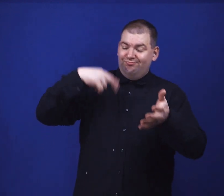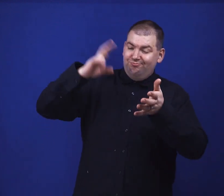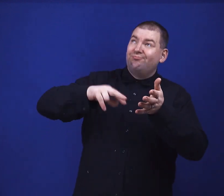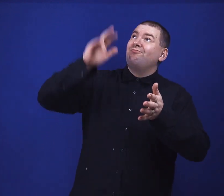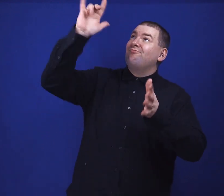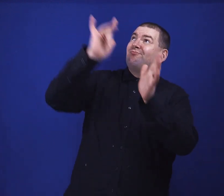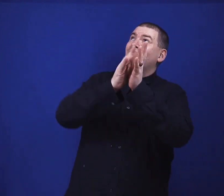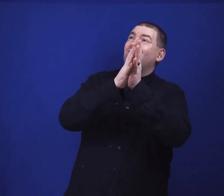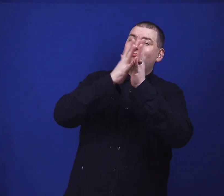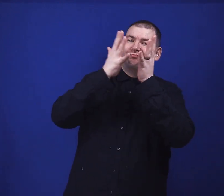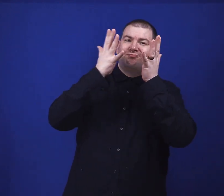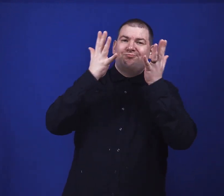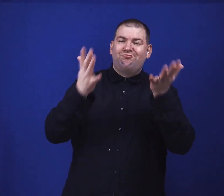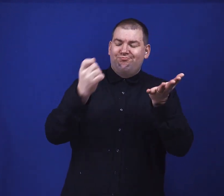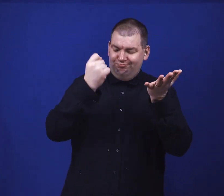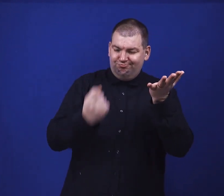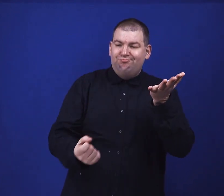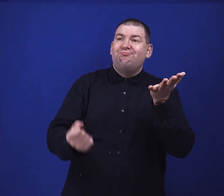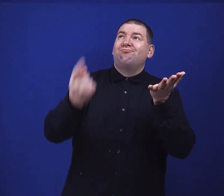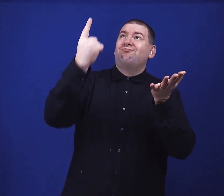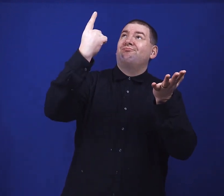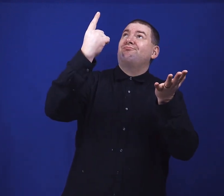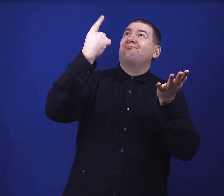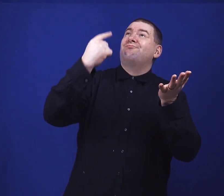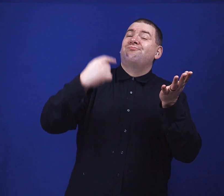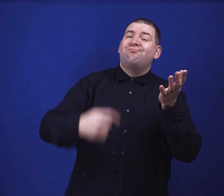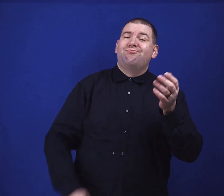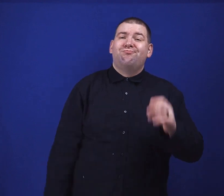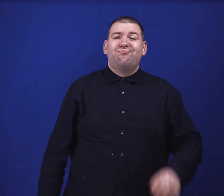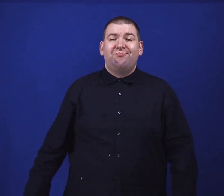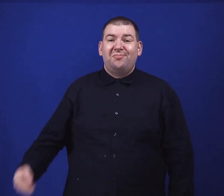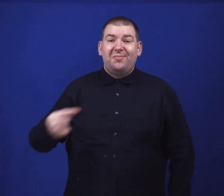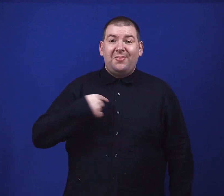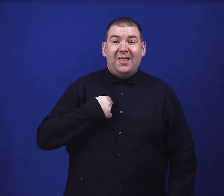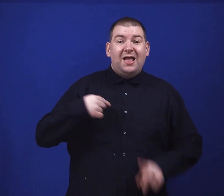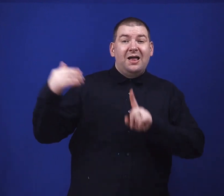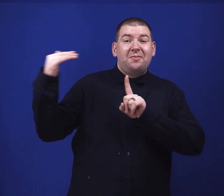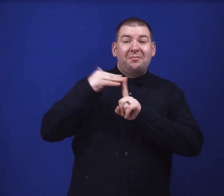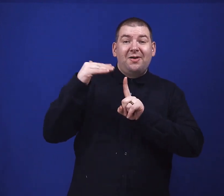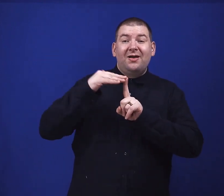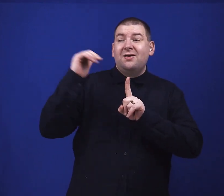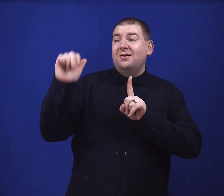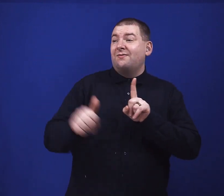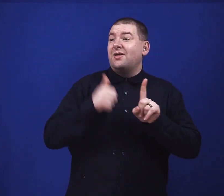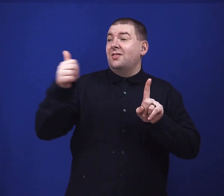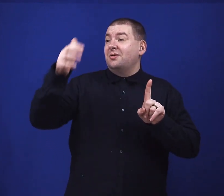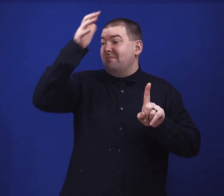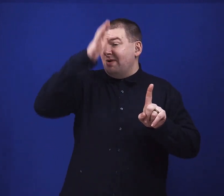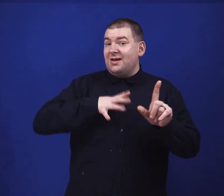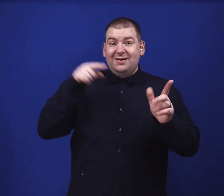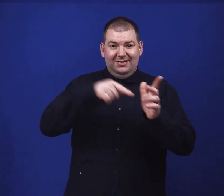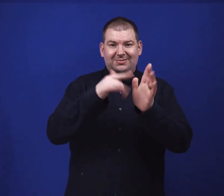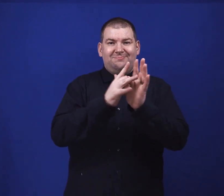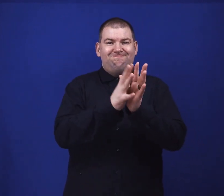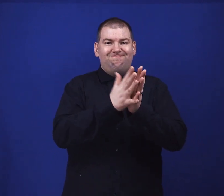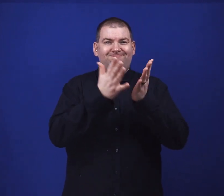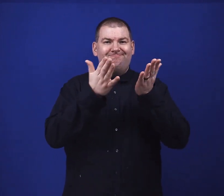As I read your word to understand I'm reminded of